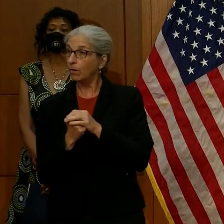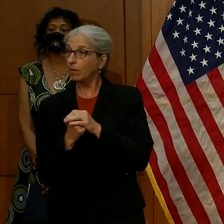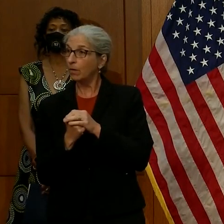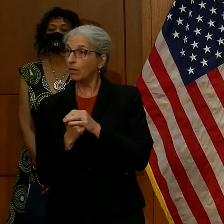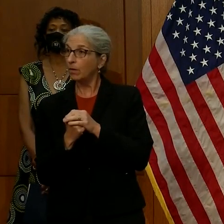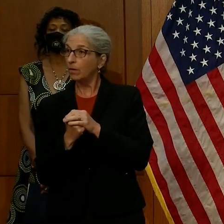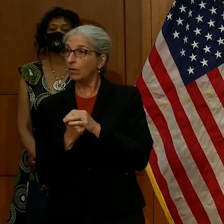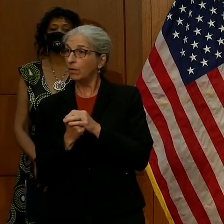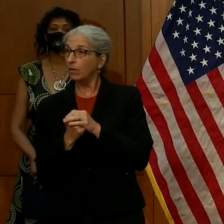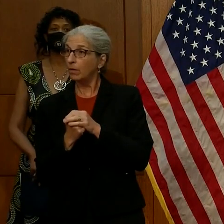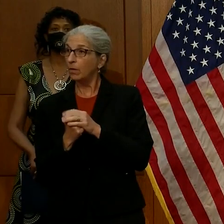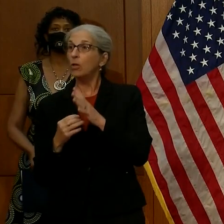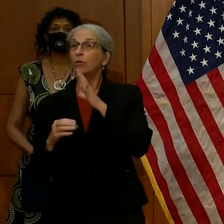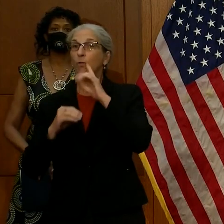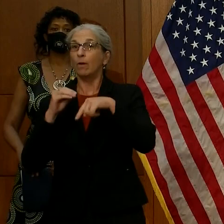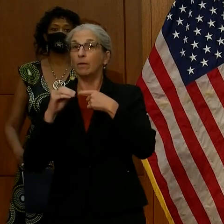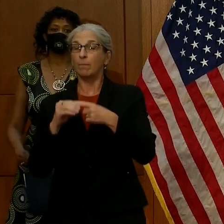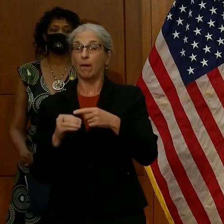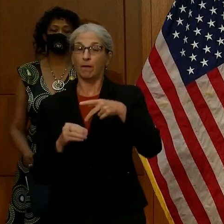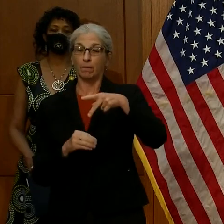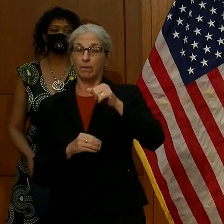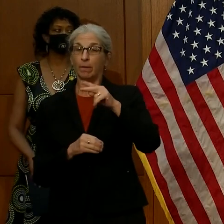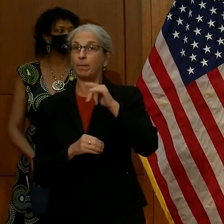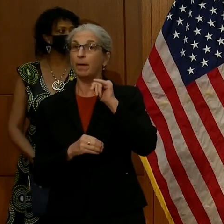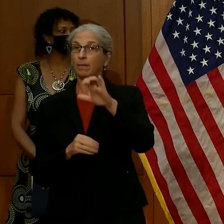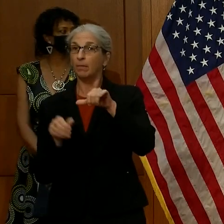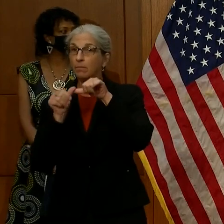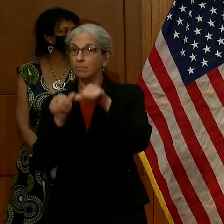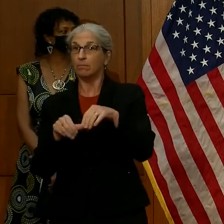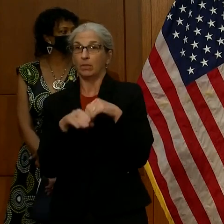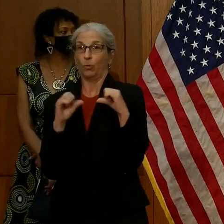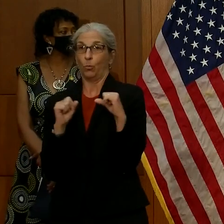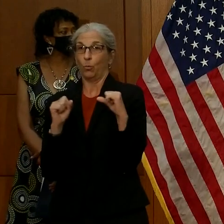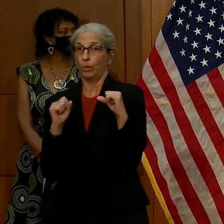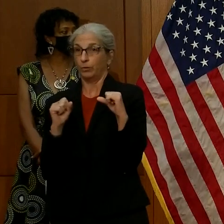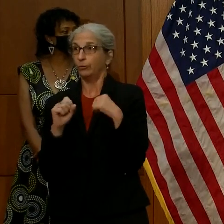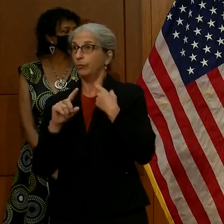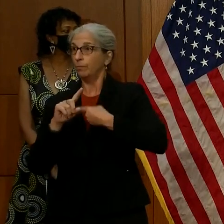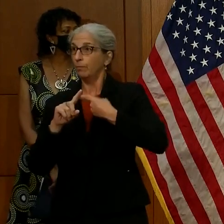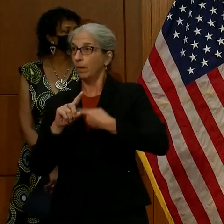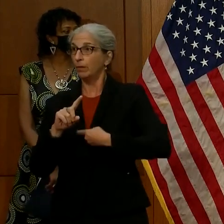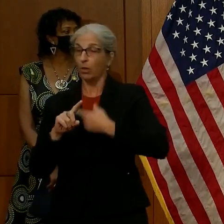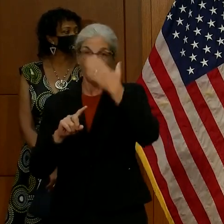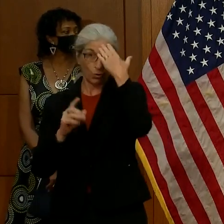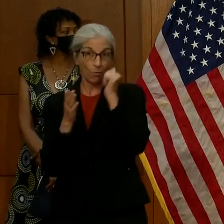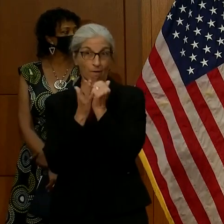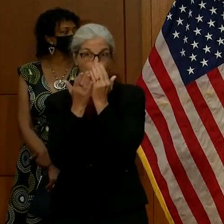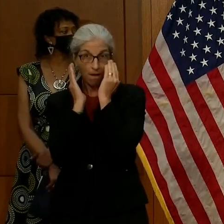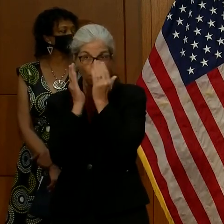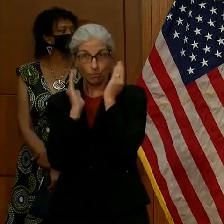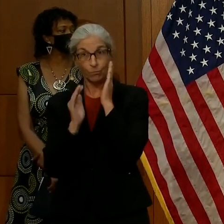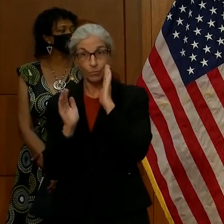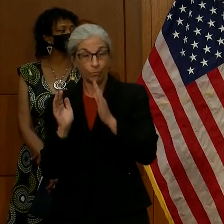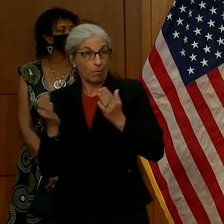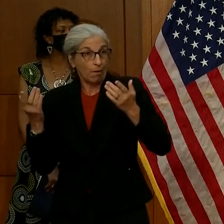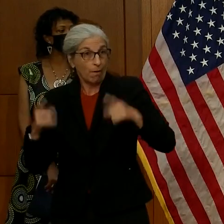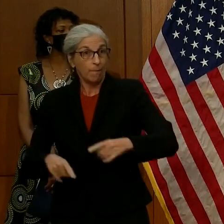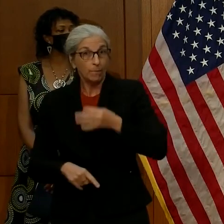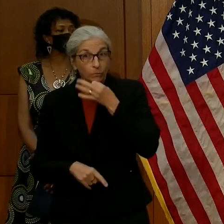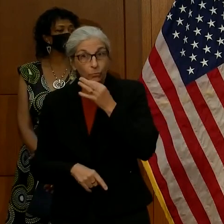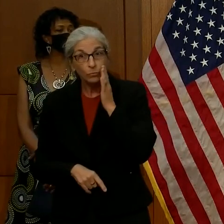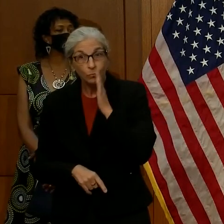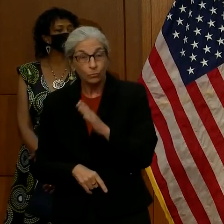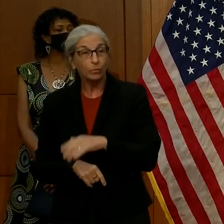pandemic into the winter months. As we all know, the holiday season begins with just a couple of months in earnest. And that is always a busy